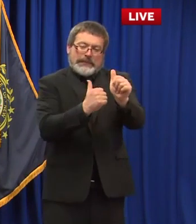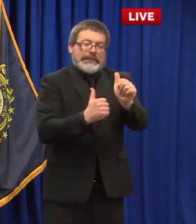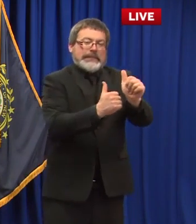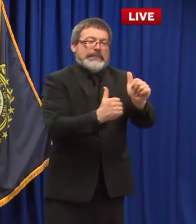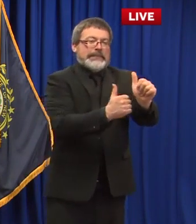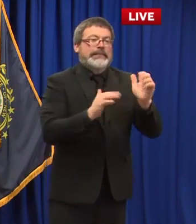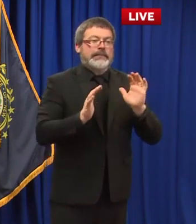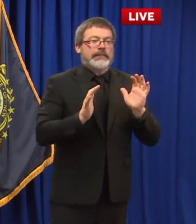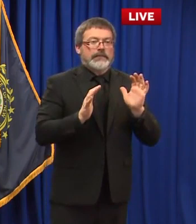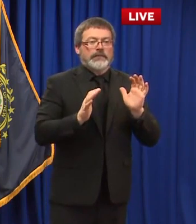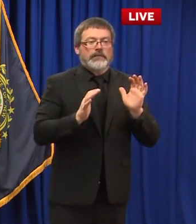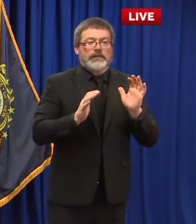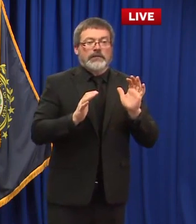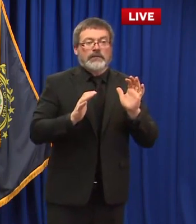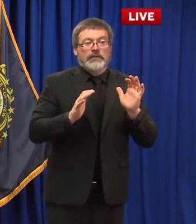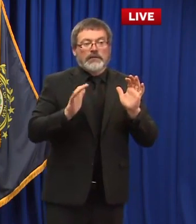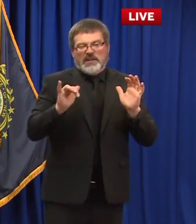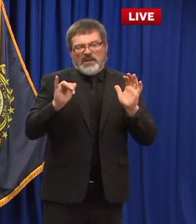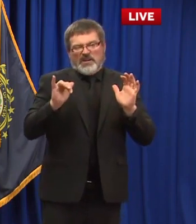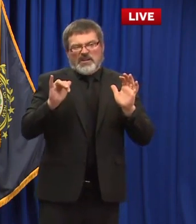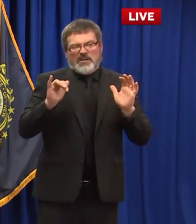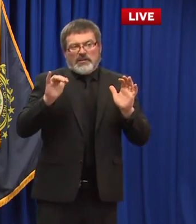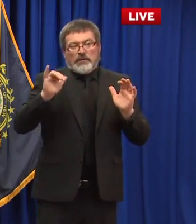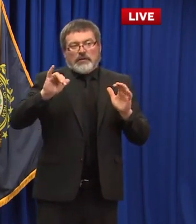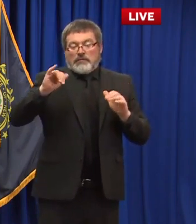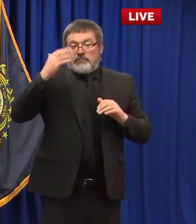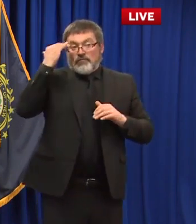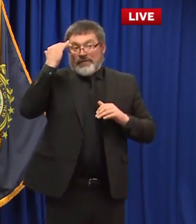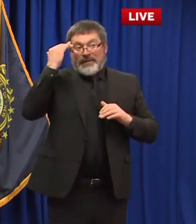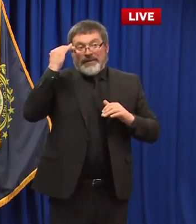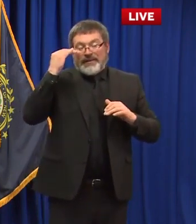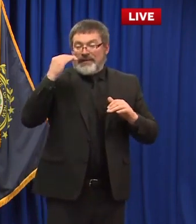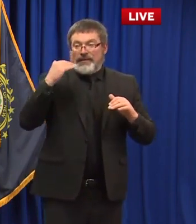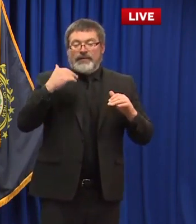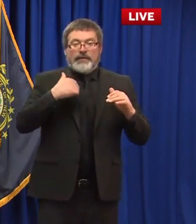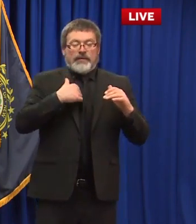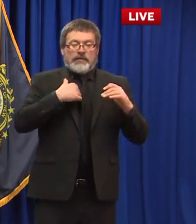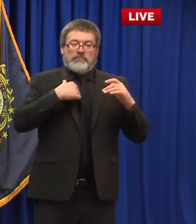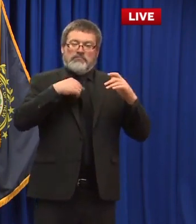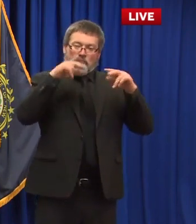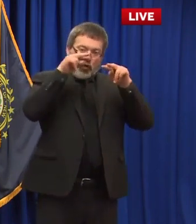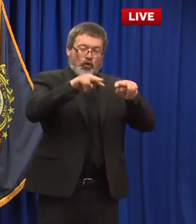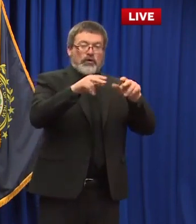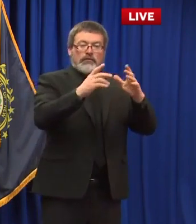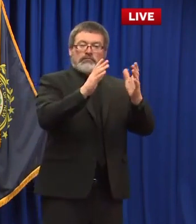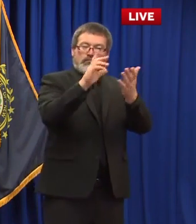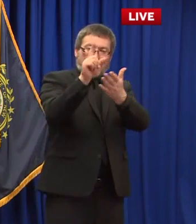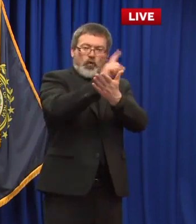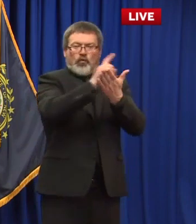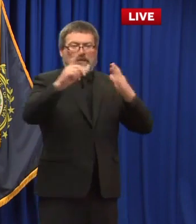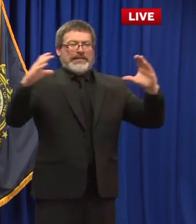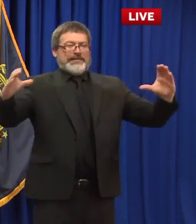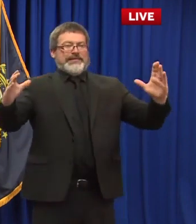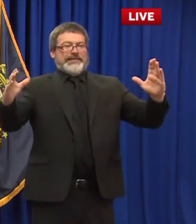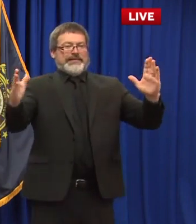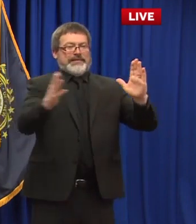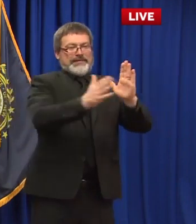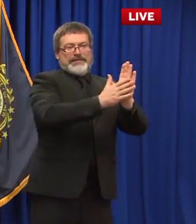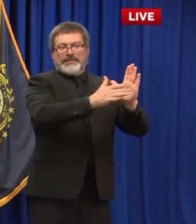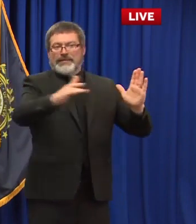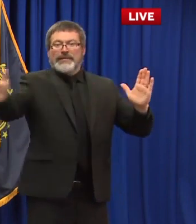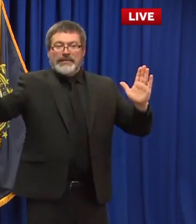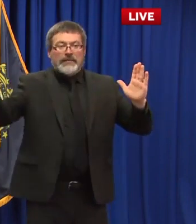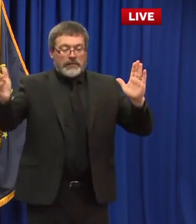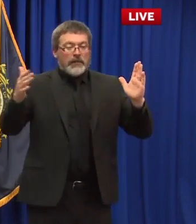really important that we look at the average over a week right and that's what we because if we have an off day you're going to see the offset on that on either side of that day and